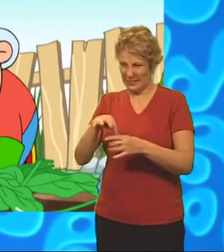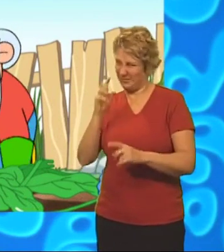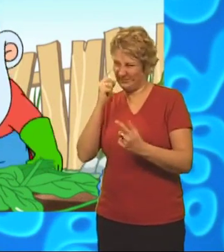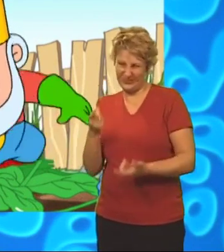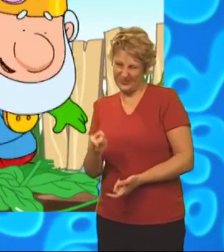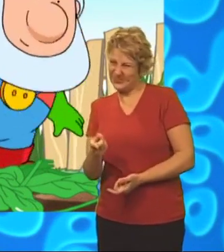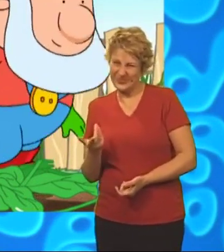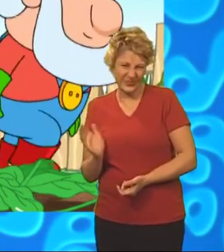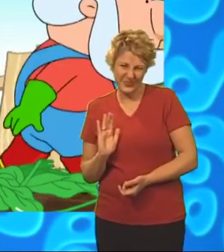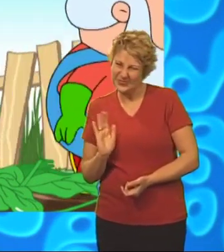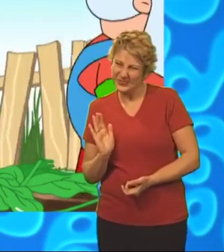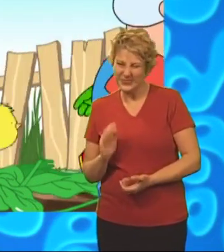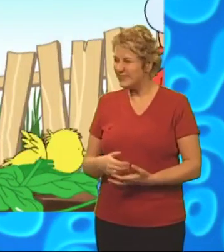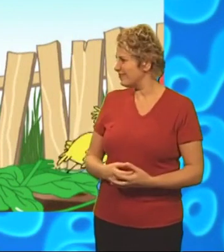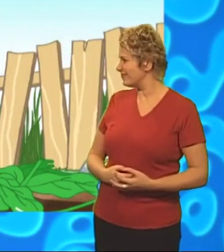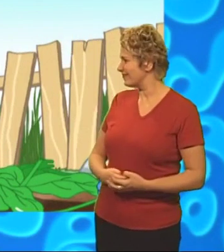are you, Chirpy?